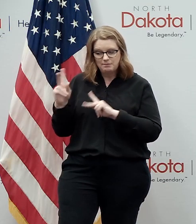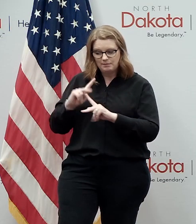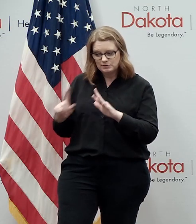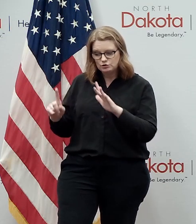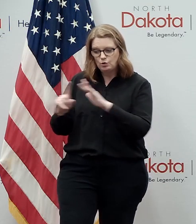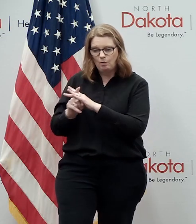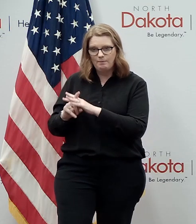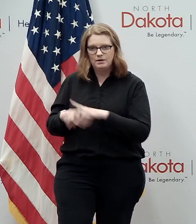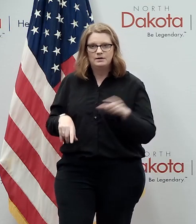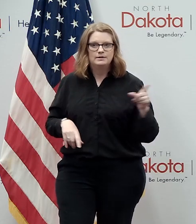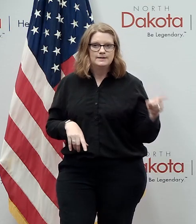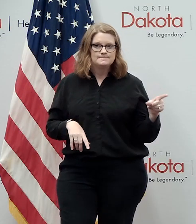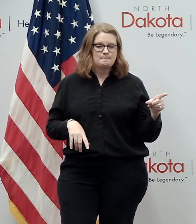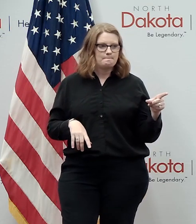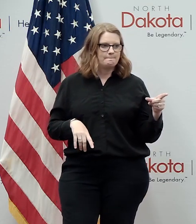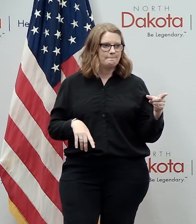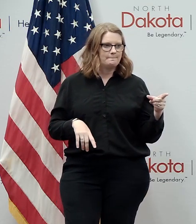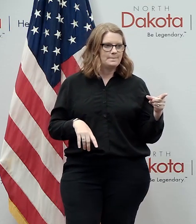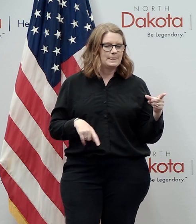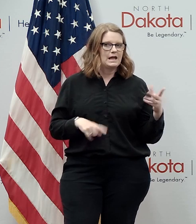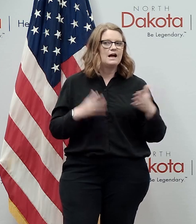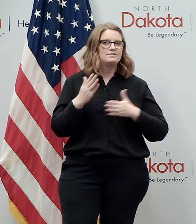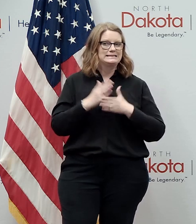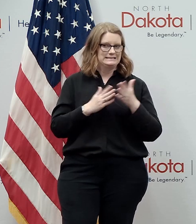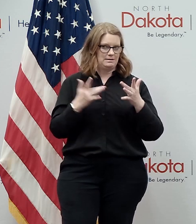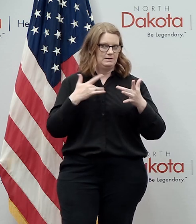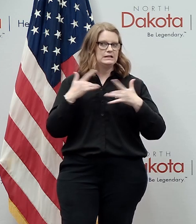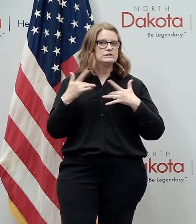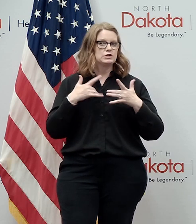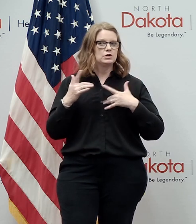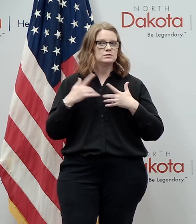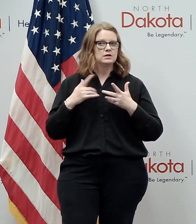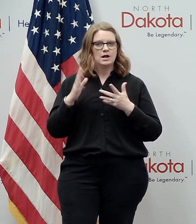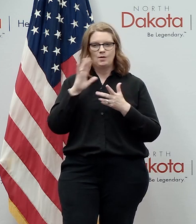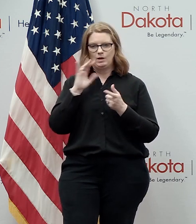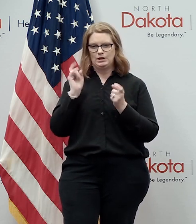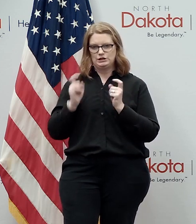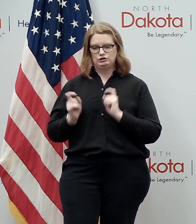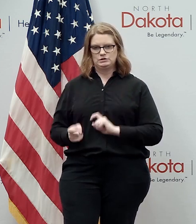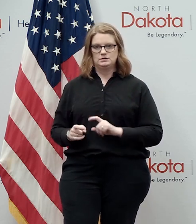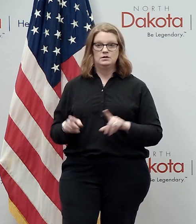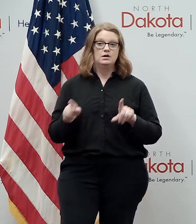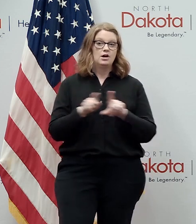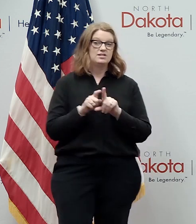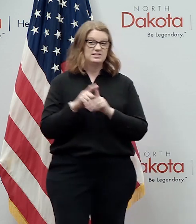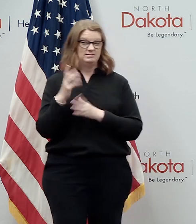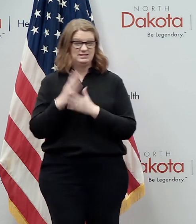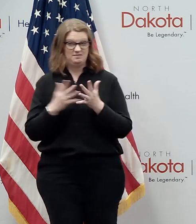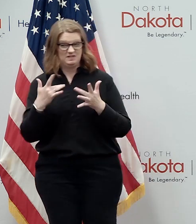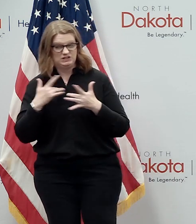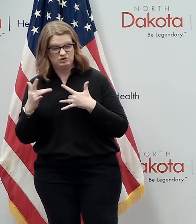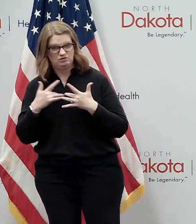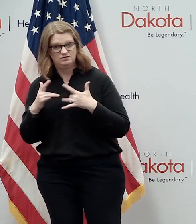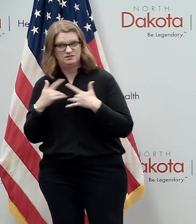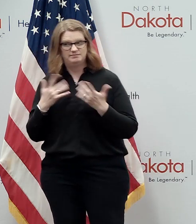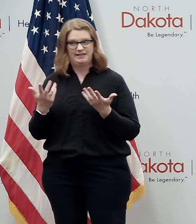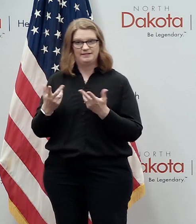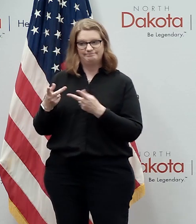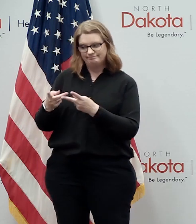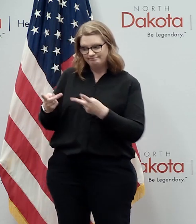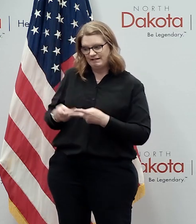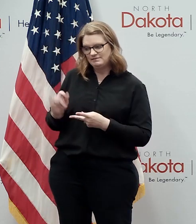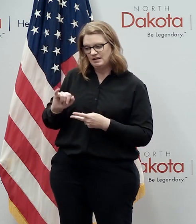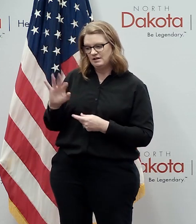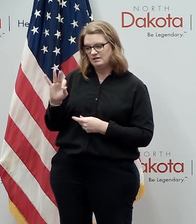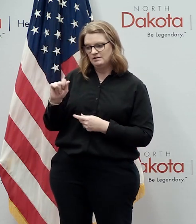i have uh some concerns for that and we'll adjust as necessary i've also got some concerns that they are that you know locations like